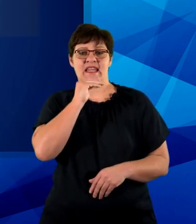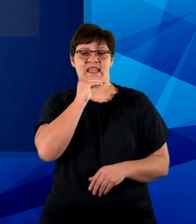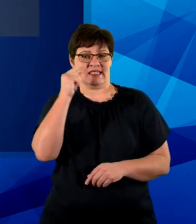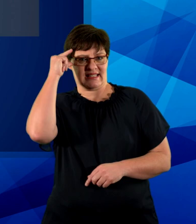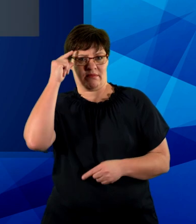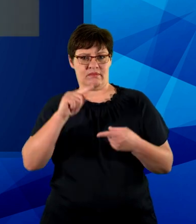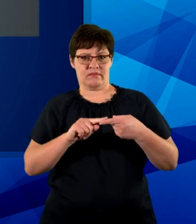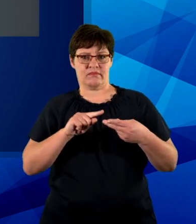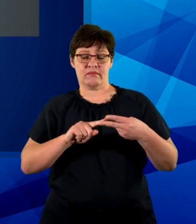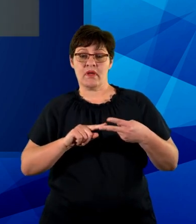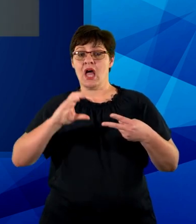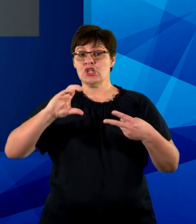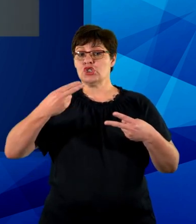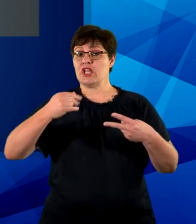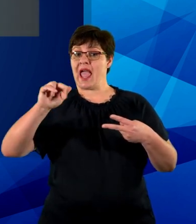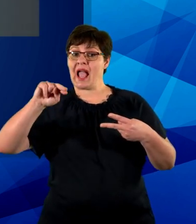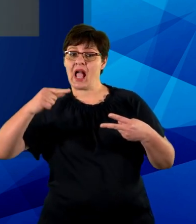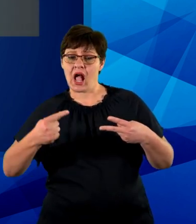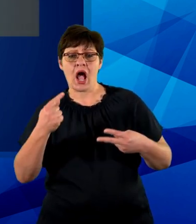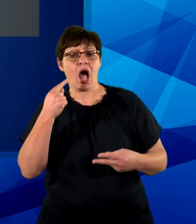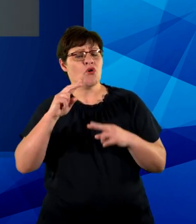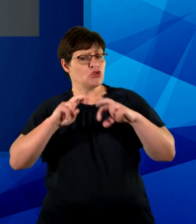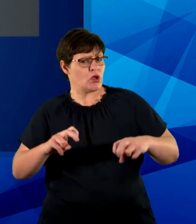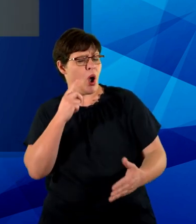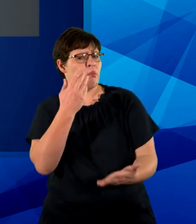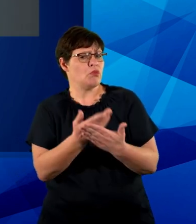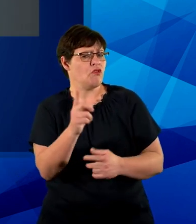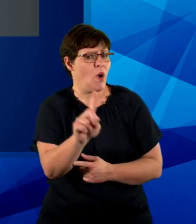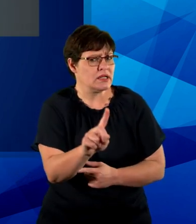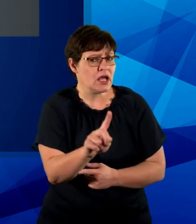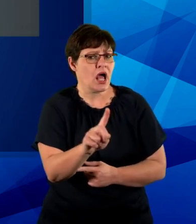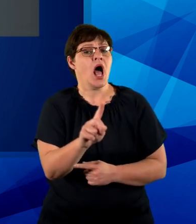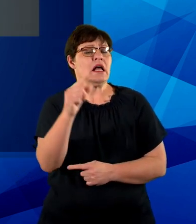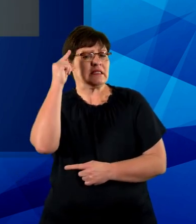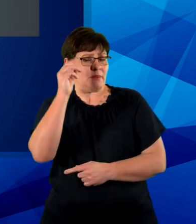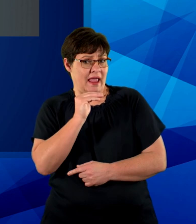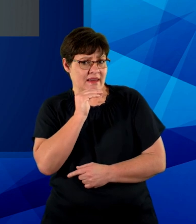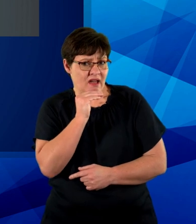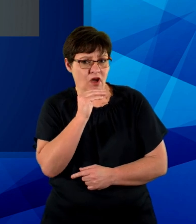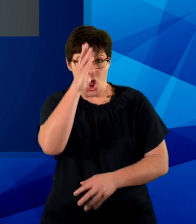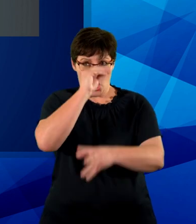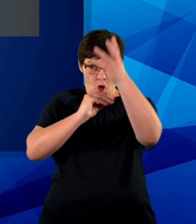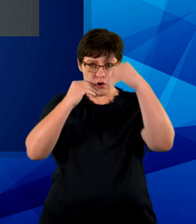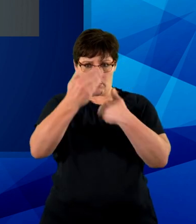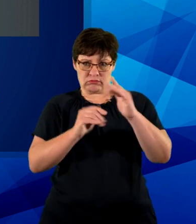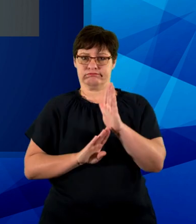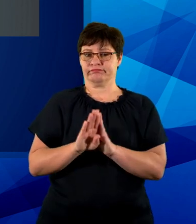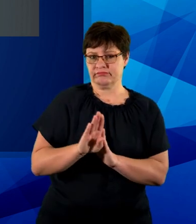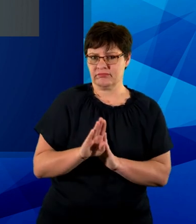Chiang and the other researchers prove that sleep also aids learning processes. Therefore it can be concluded